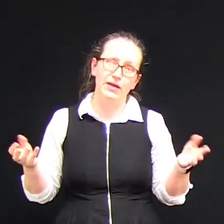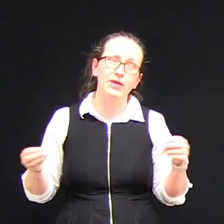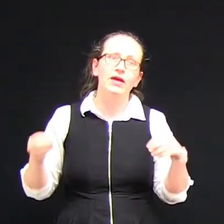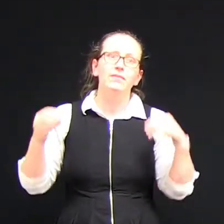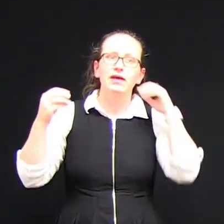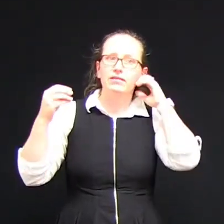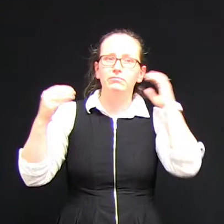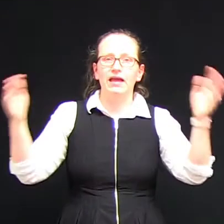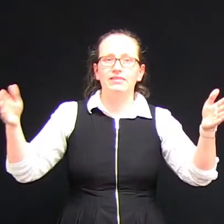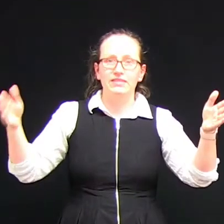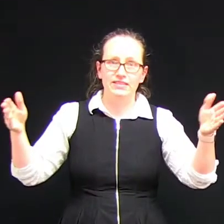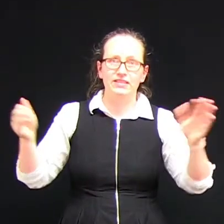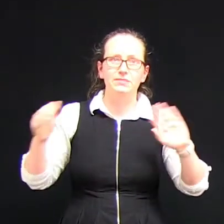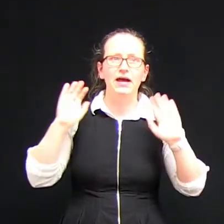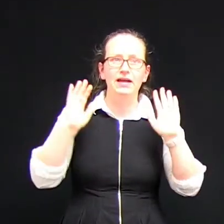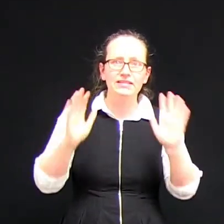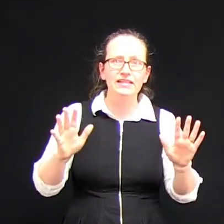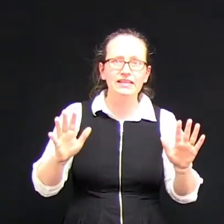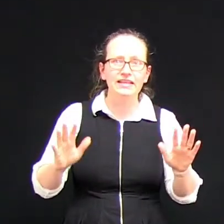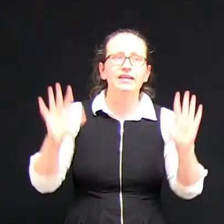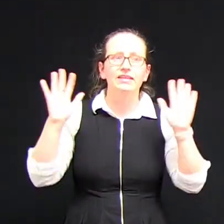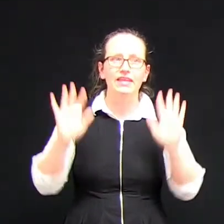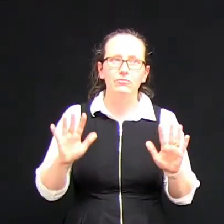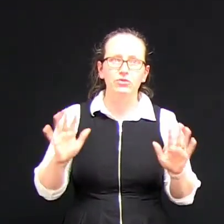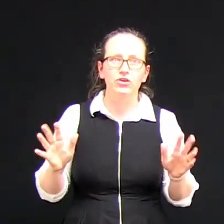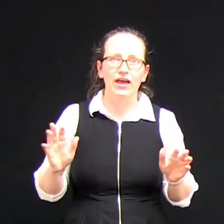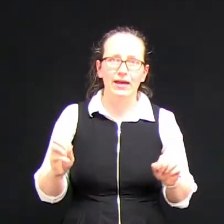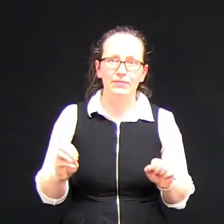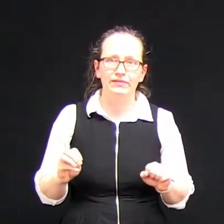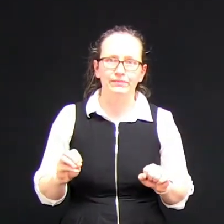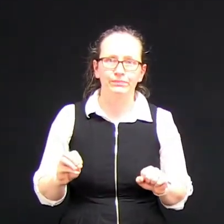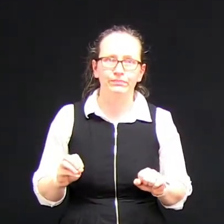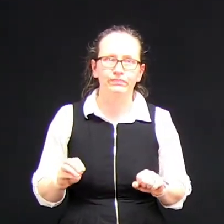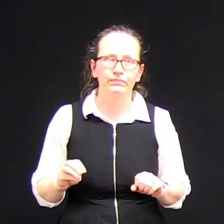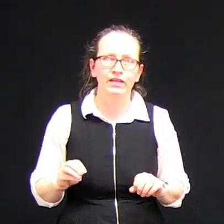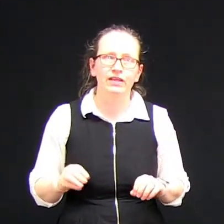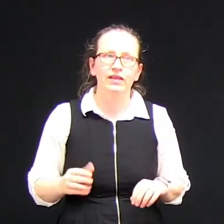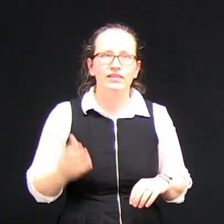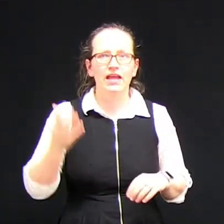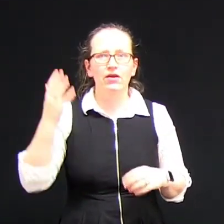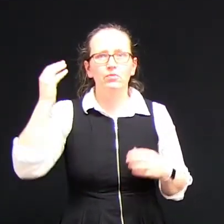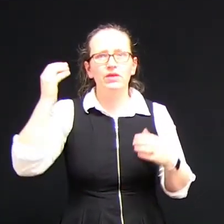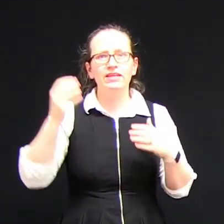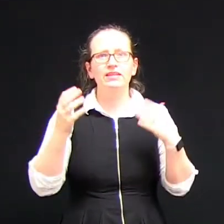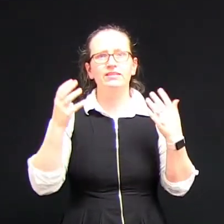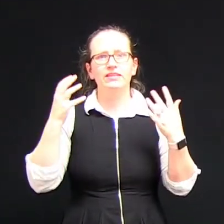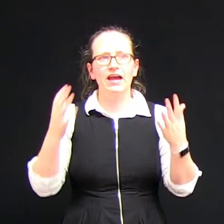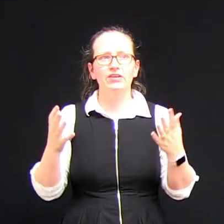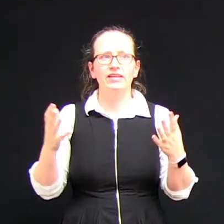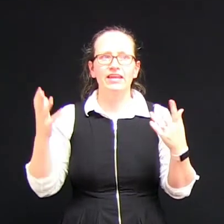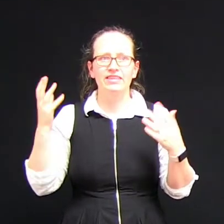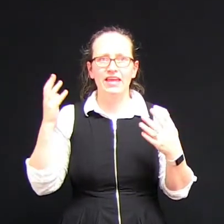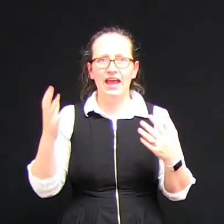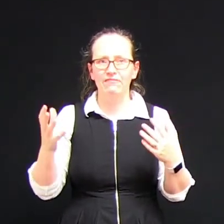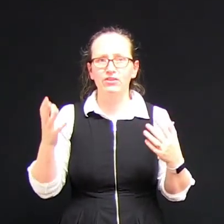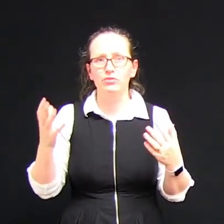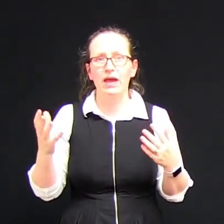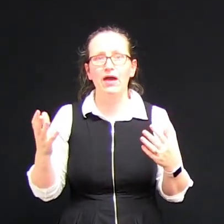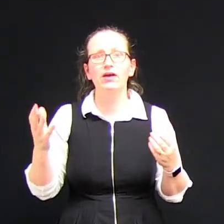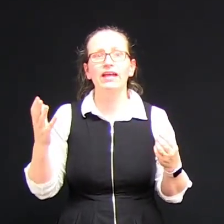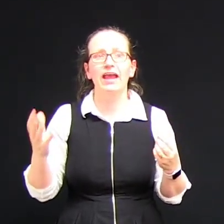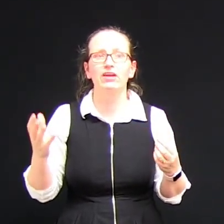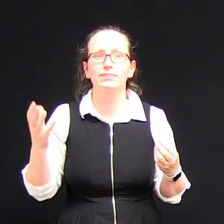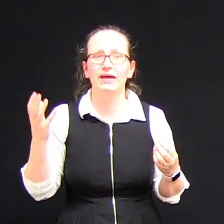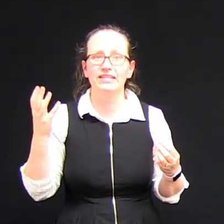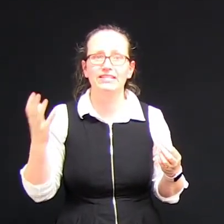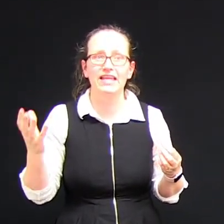bit with time and distance. But ideally that would not happen. Now we can calculate the average